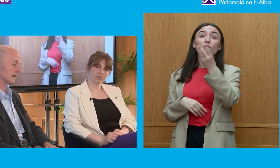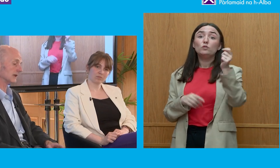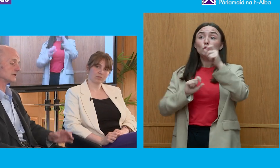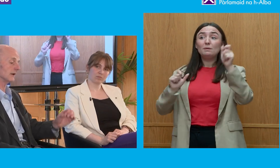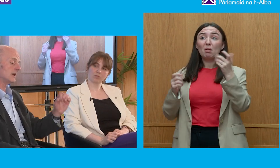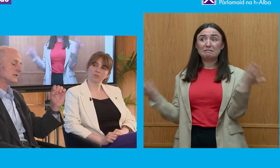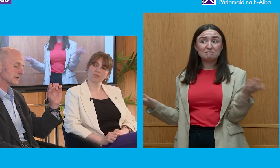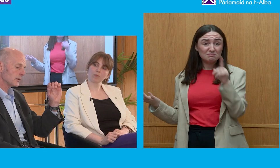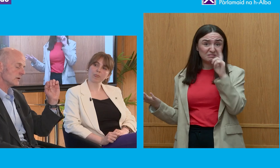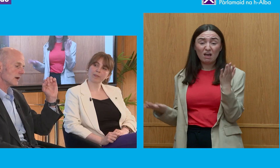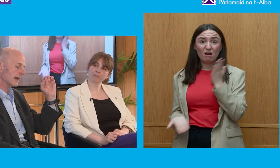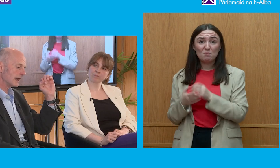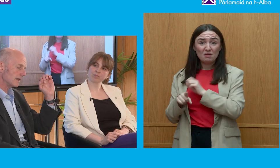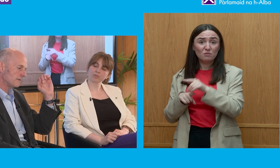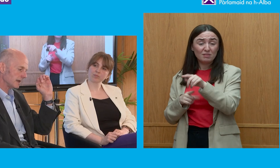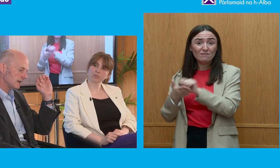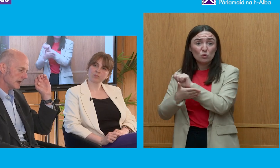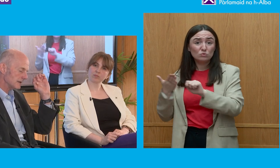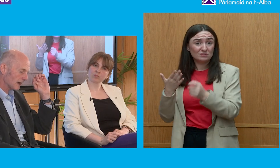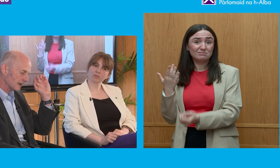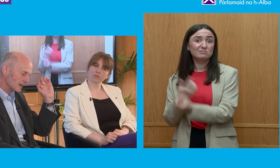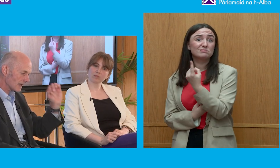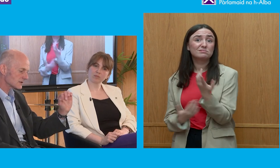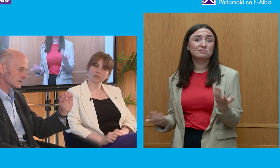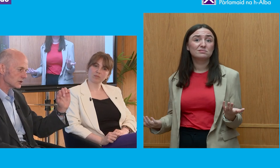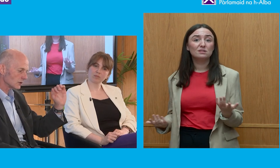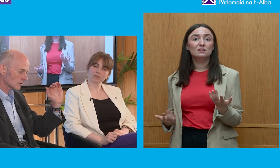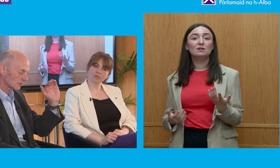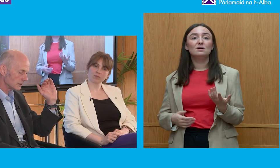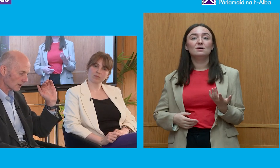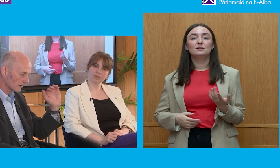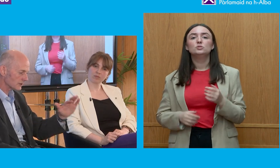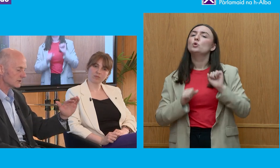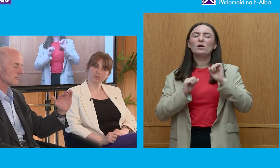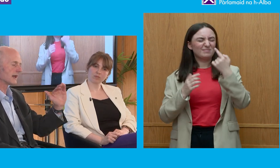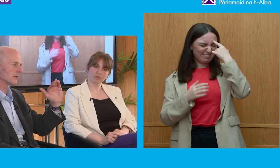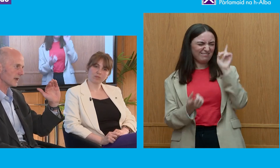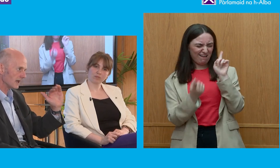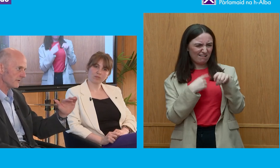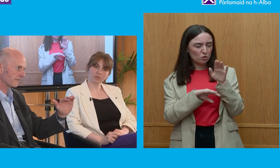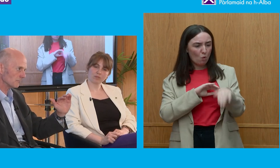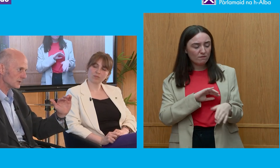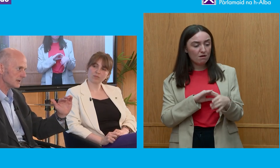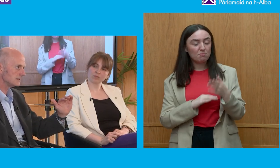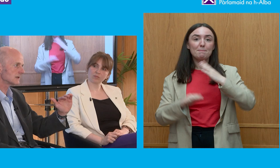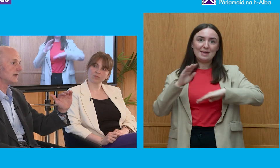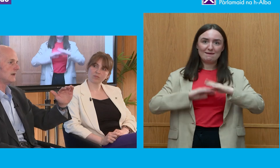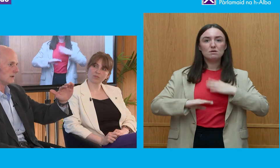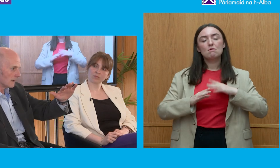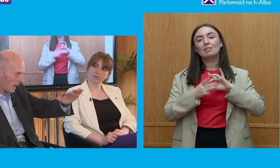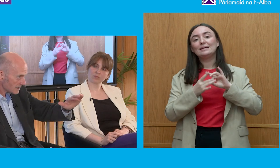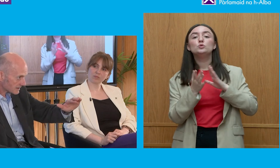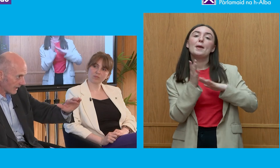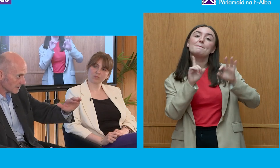at the time of an election so I think the answer to your issue about the behaviour of MPs